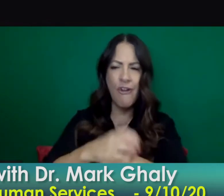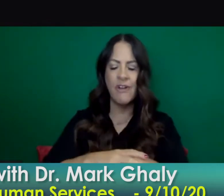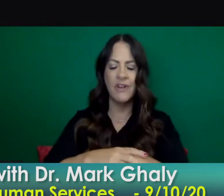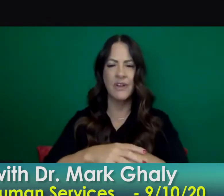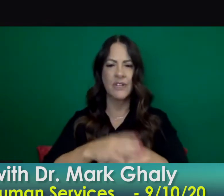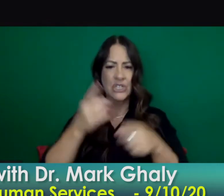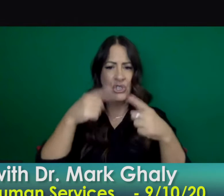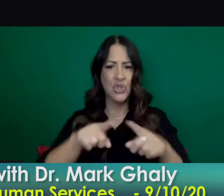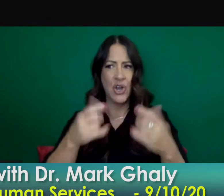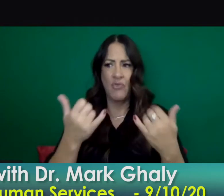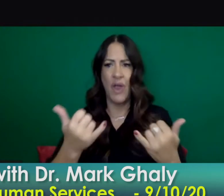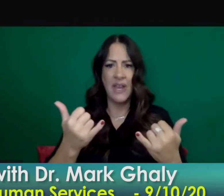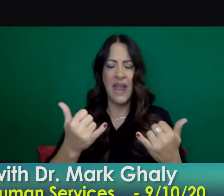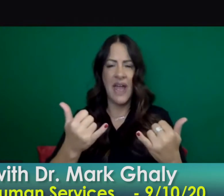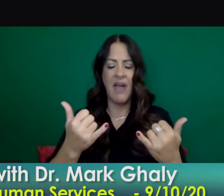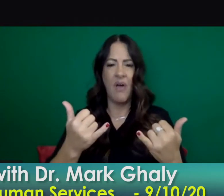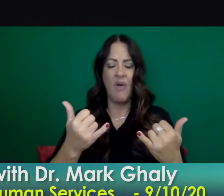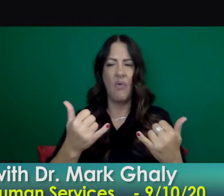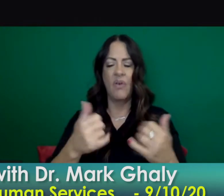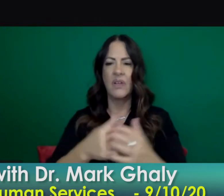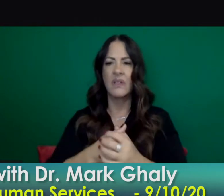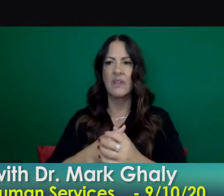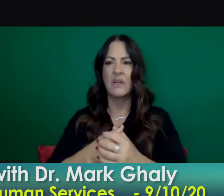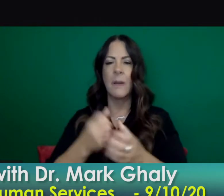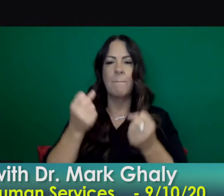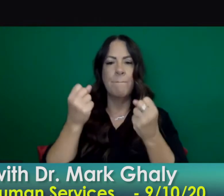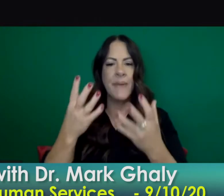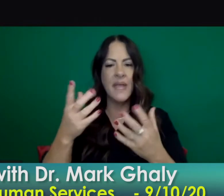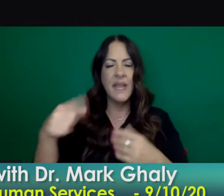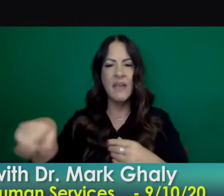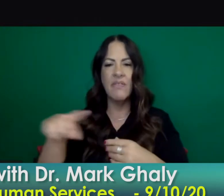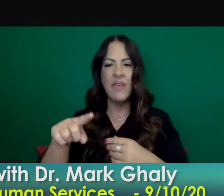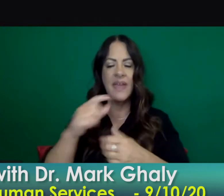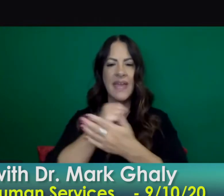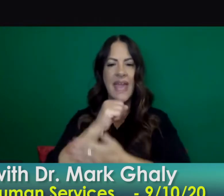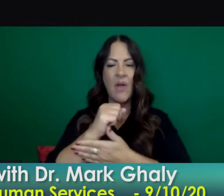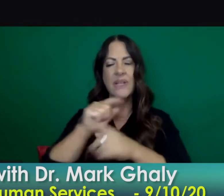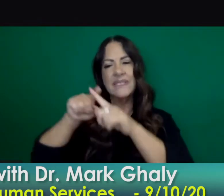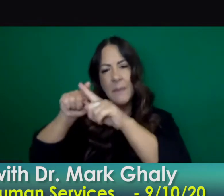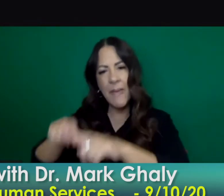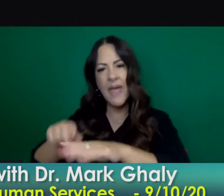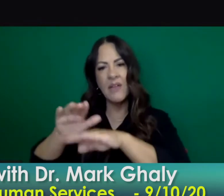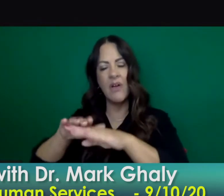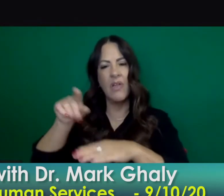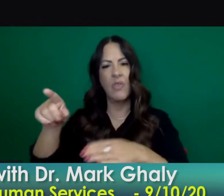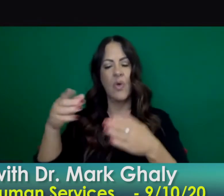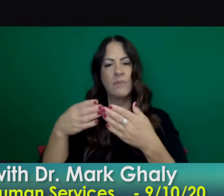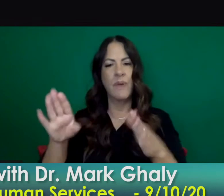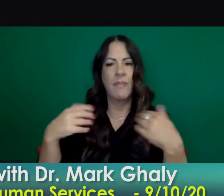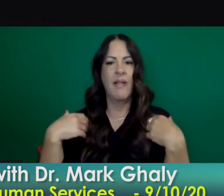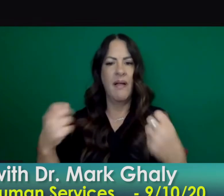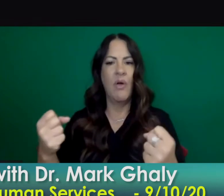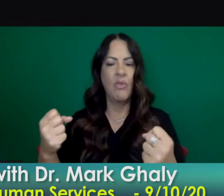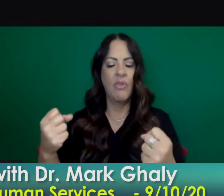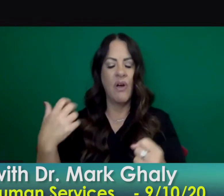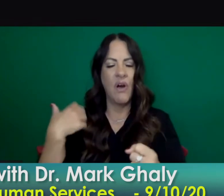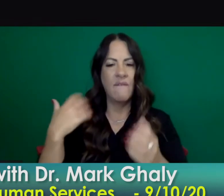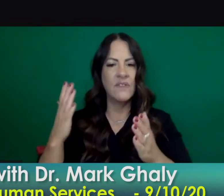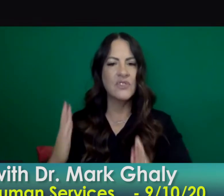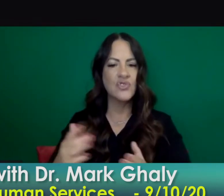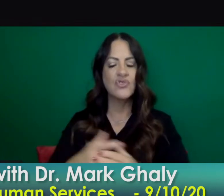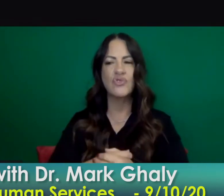county's decisions are really resting on their shoulders that there's complexities that it is uh